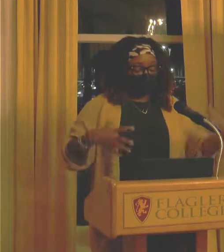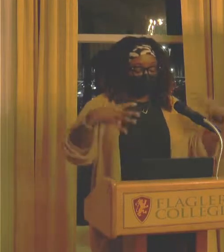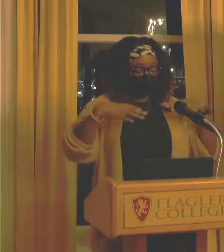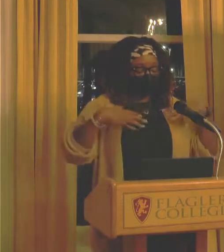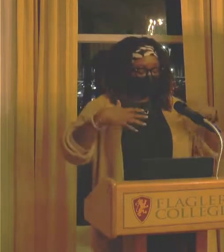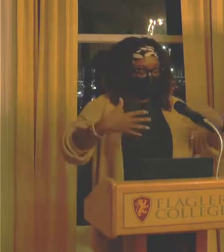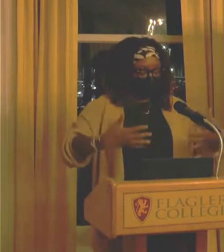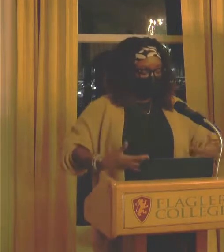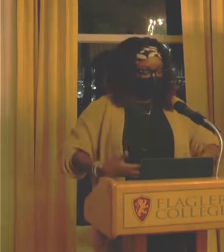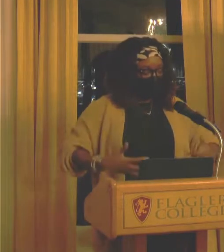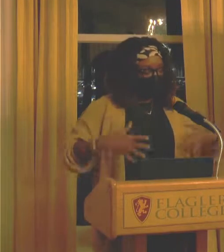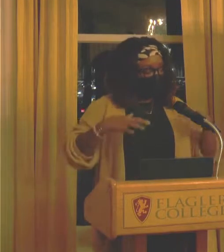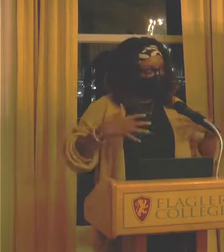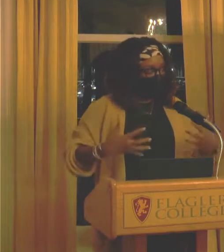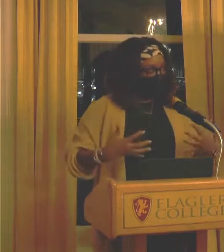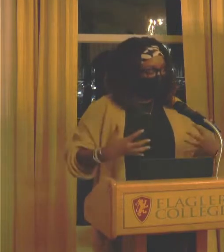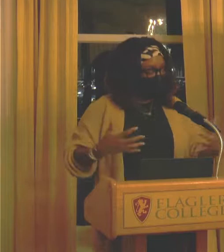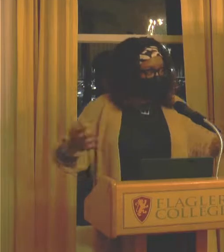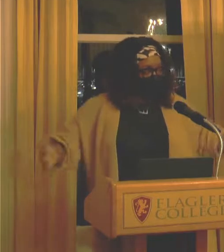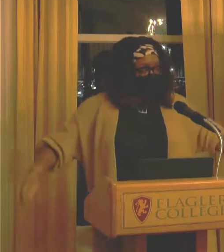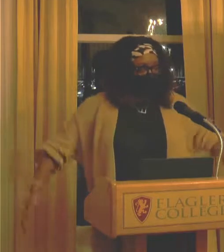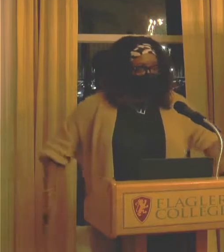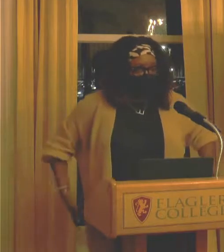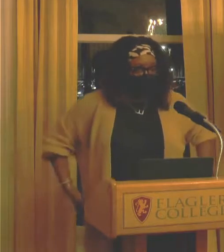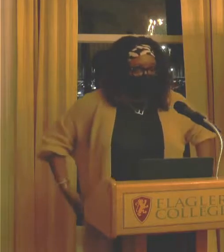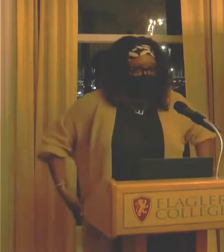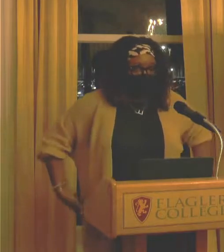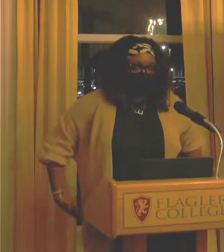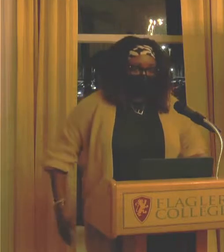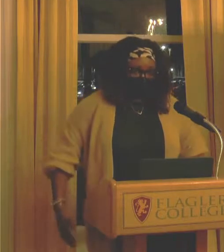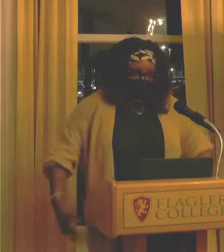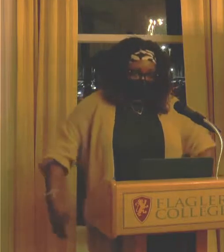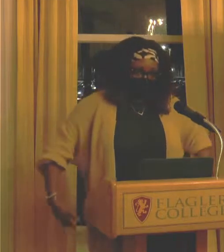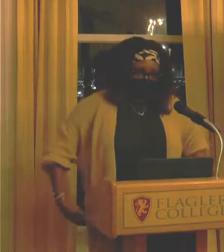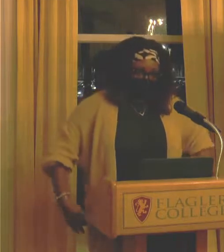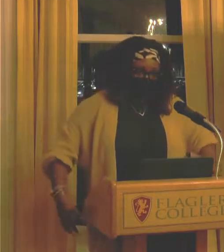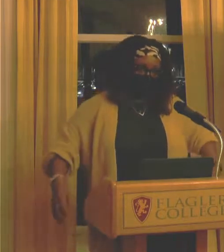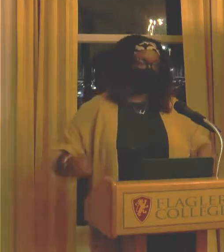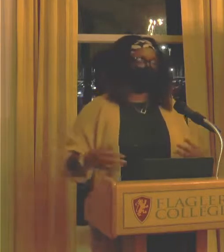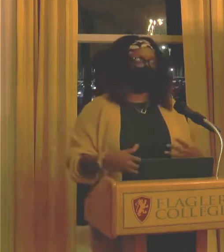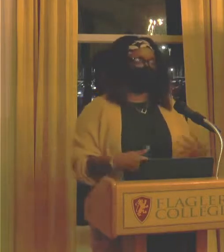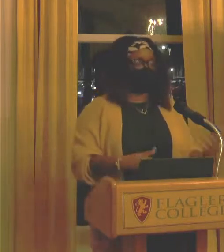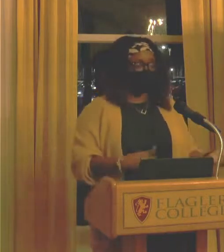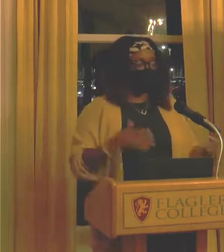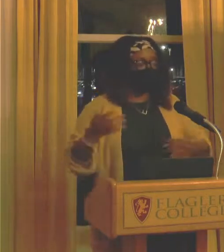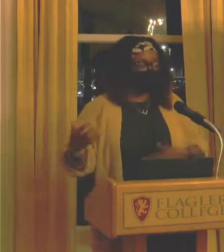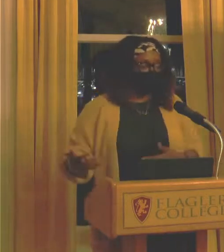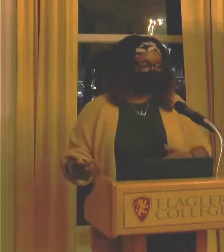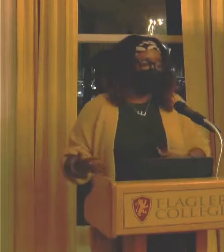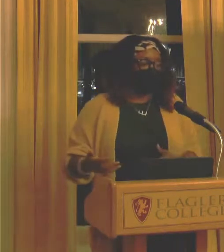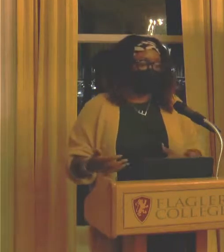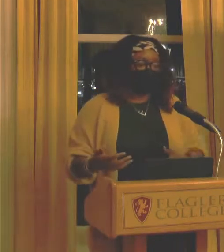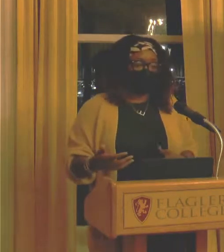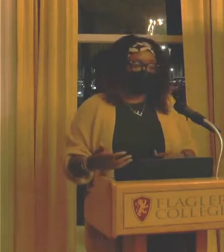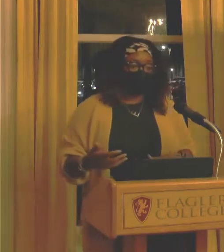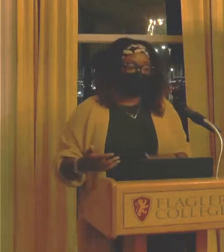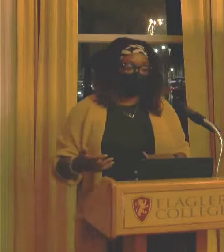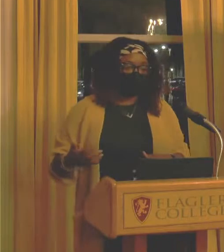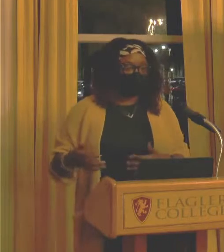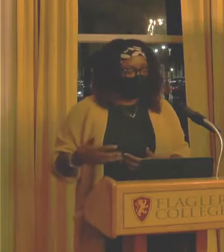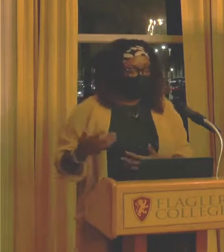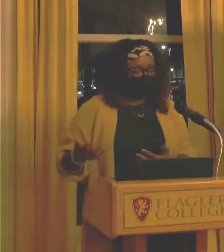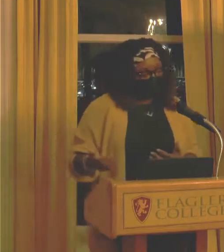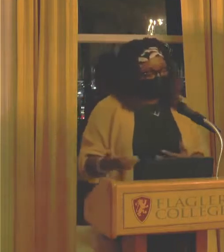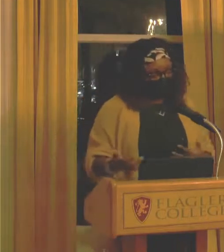of her. And she has, like, metal breasts and a metal bottle. And it's referencing The Hot and Tight